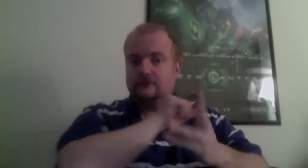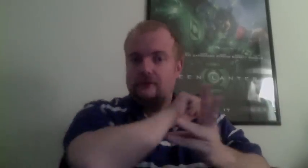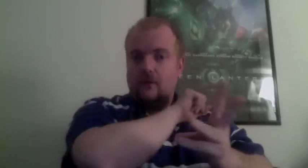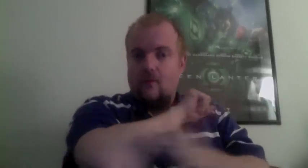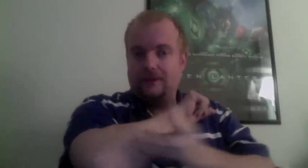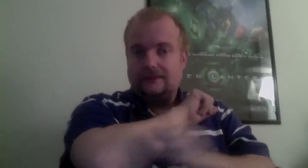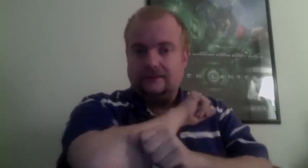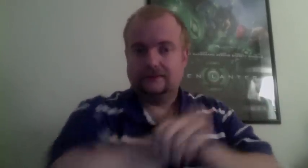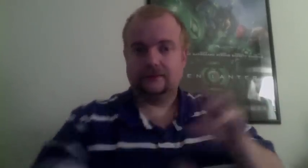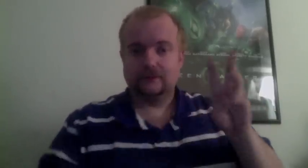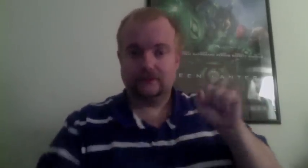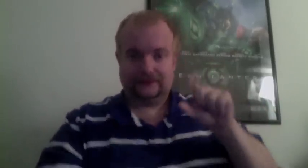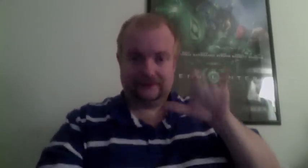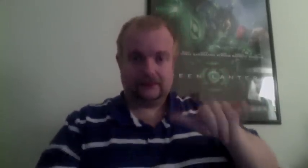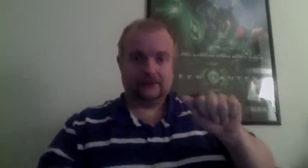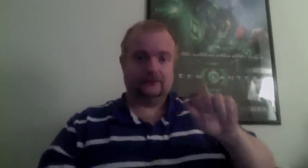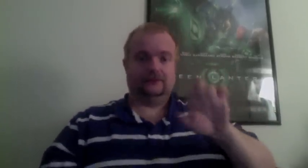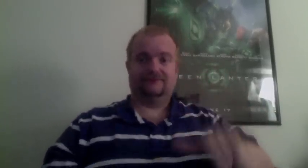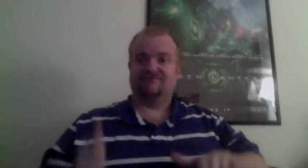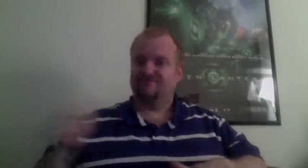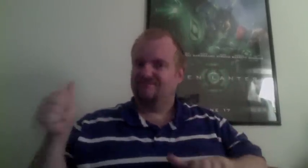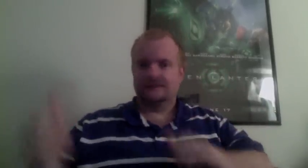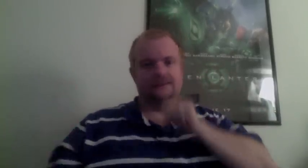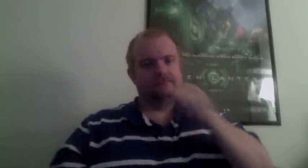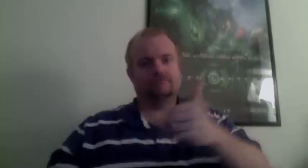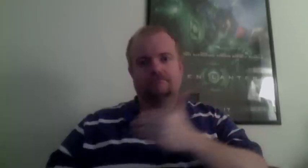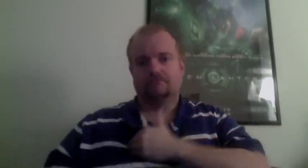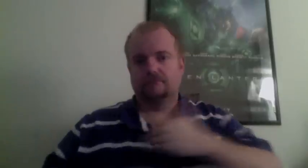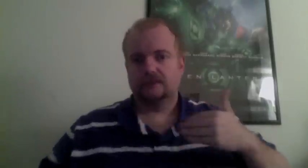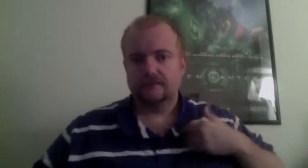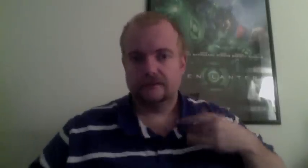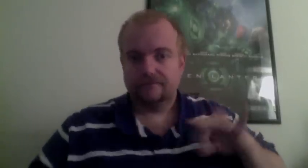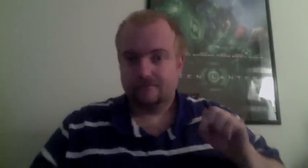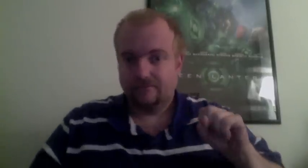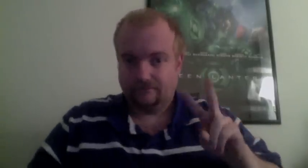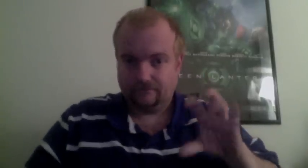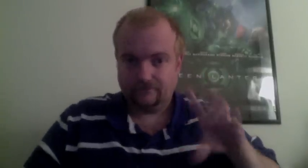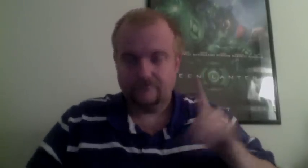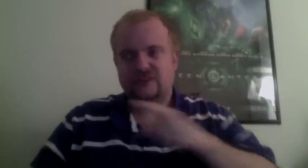-117, and to some extent the F-15E. So it has big shoes to fill.